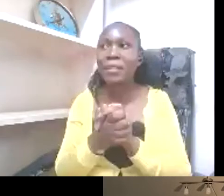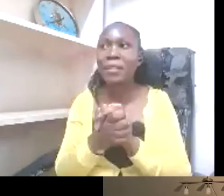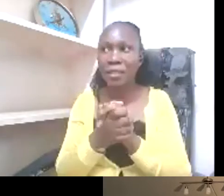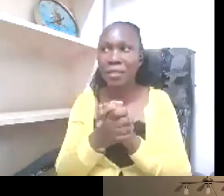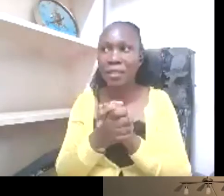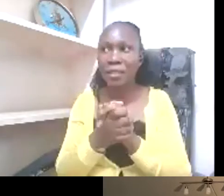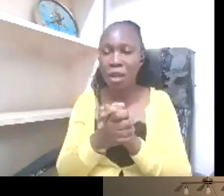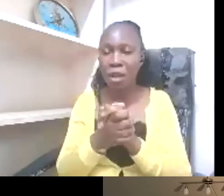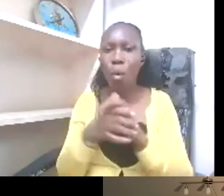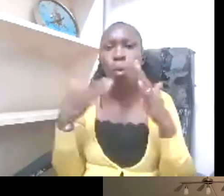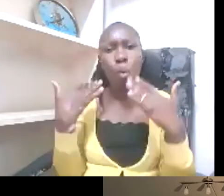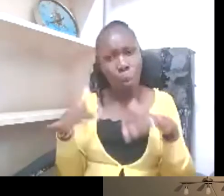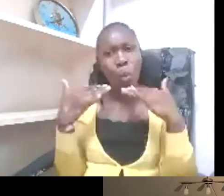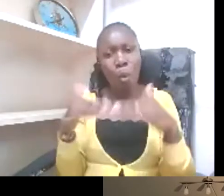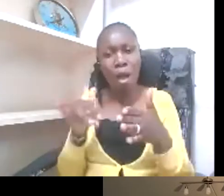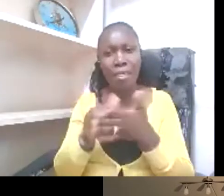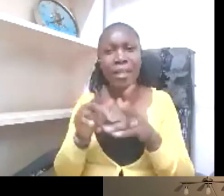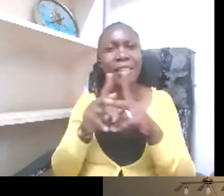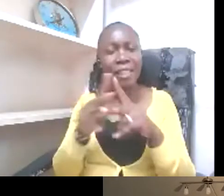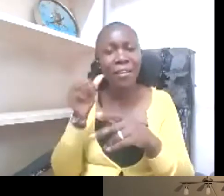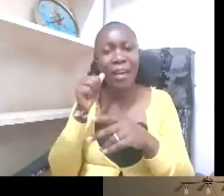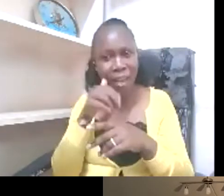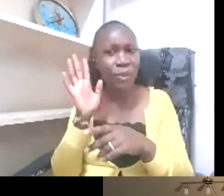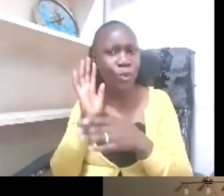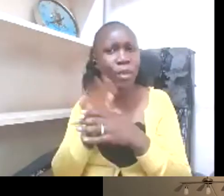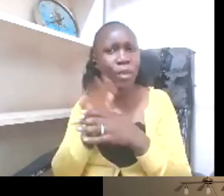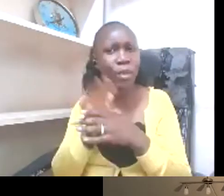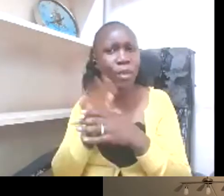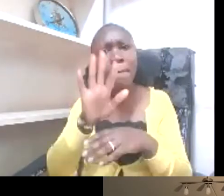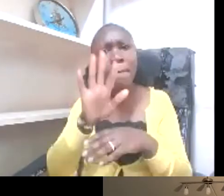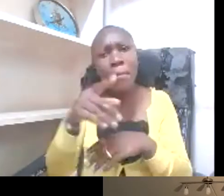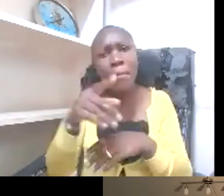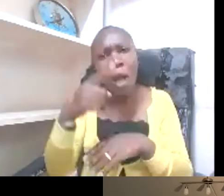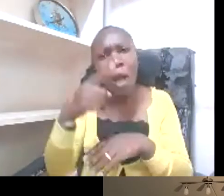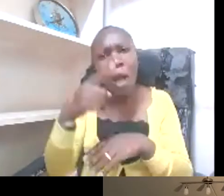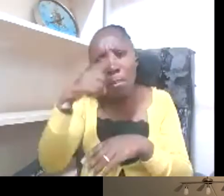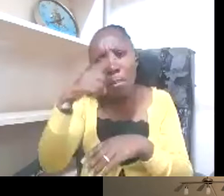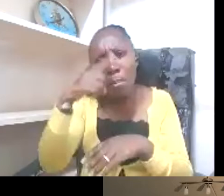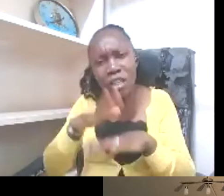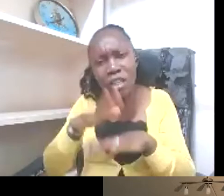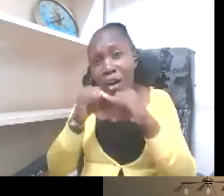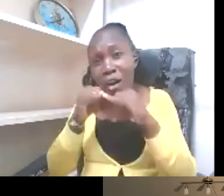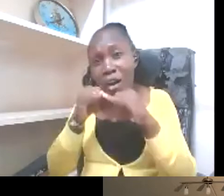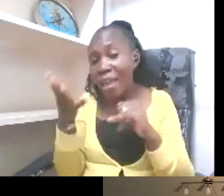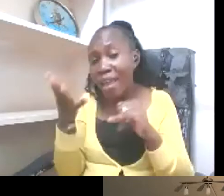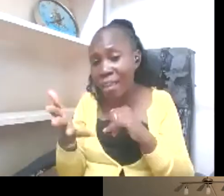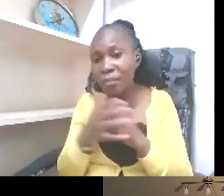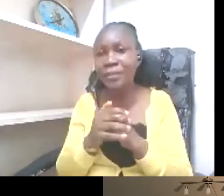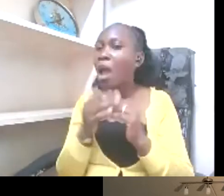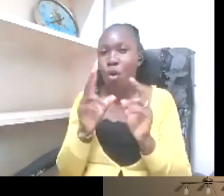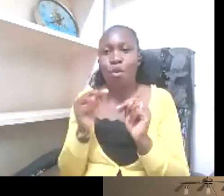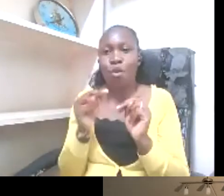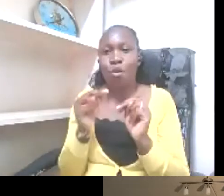to put it together. I could speak to the chair about whether in future it will be, but we were under very strict instructions.